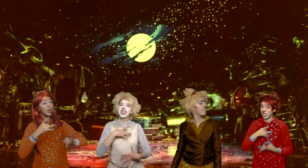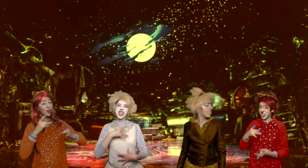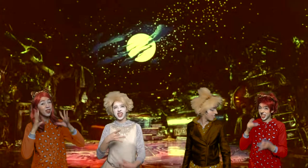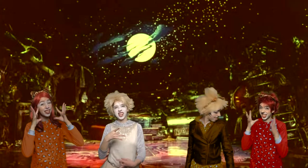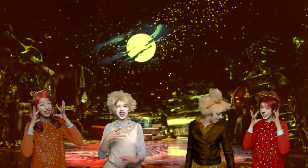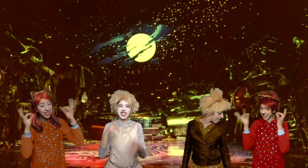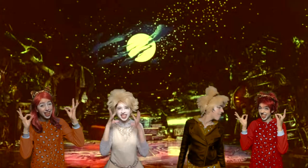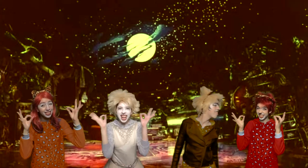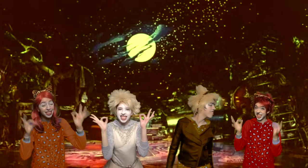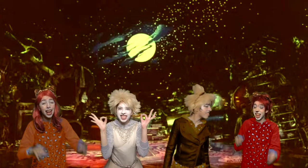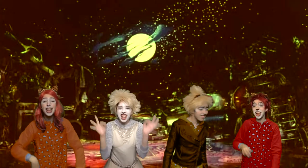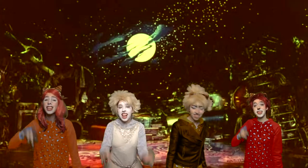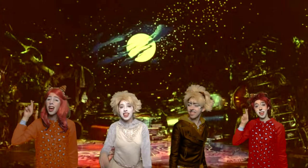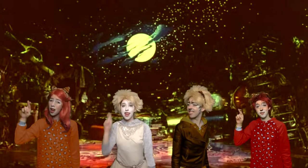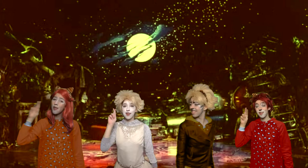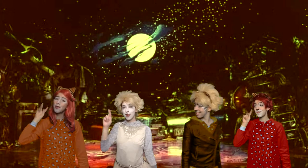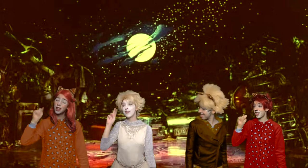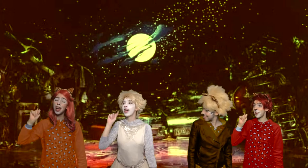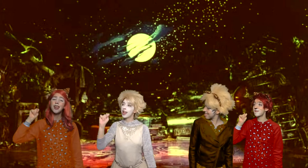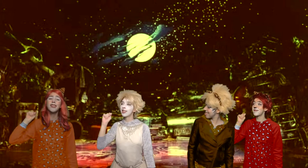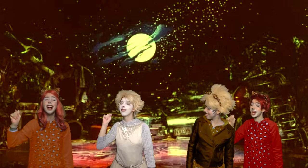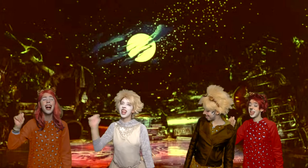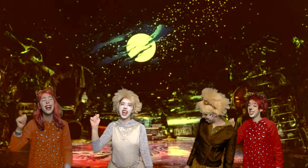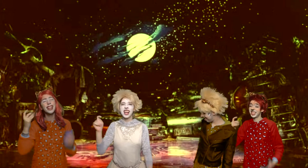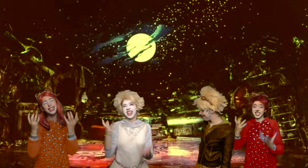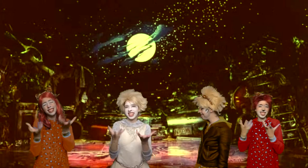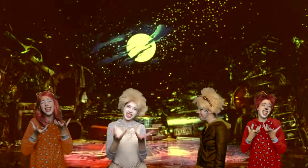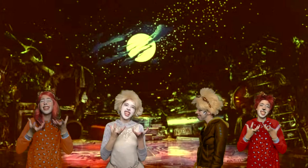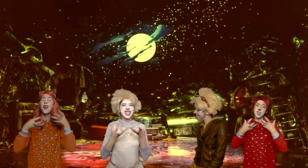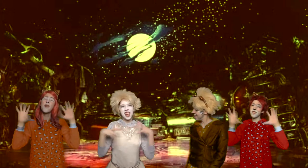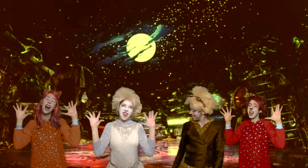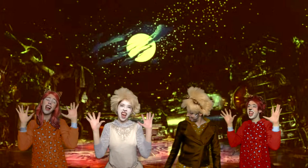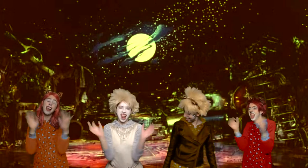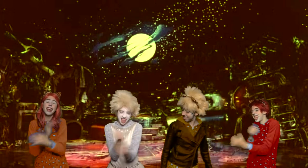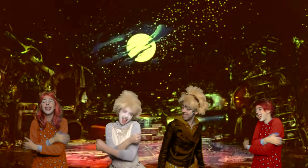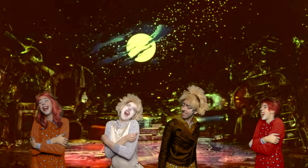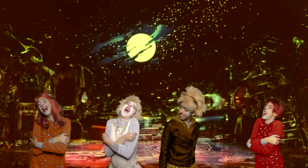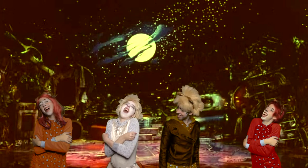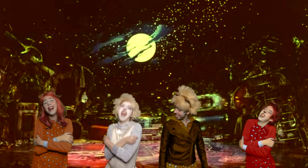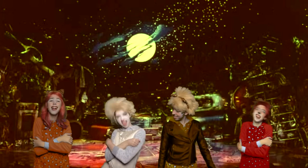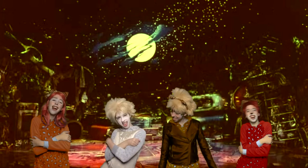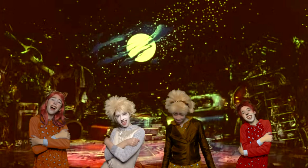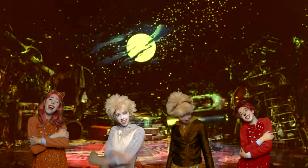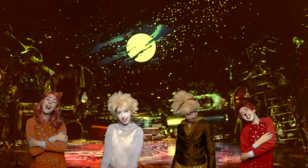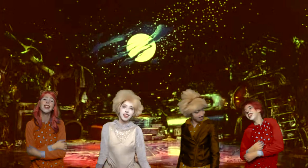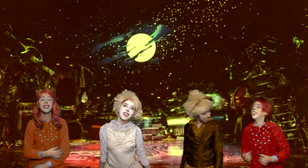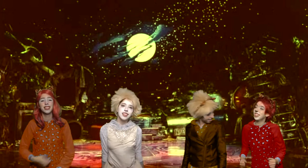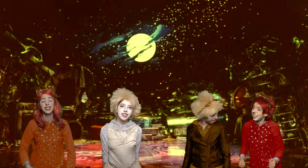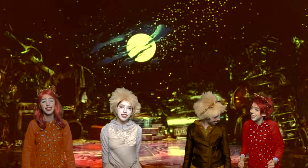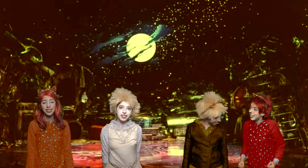curious cat The Rum Tum Tugger doesn't care for a cuddle The